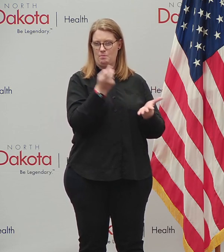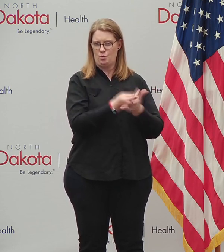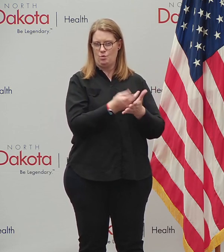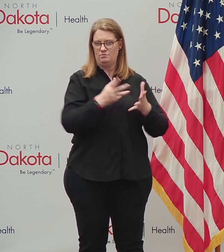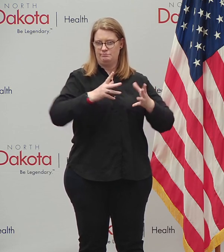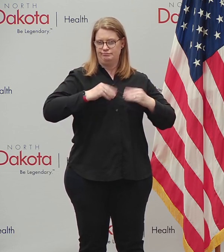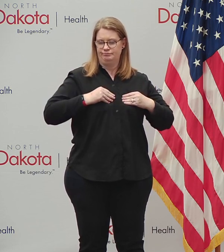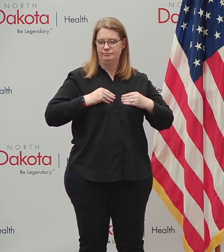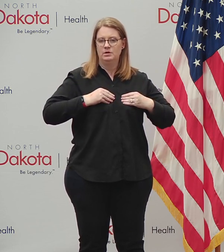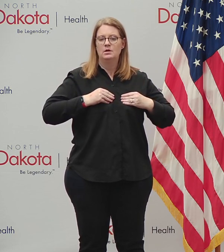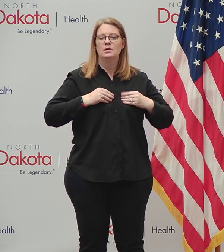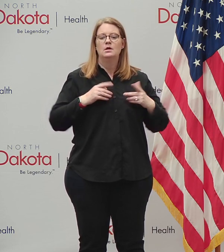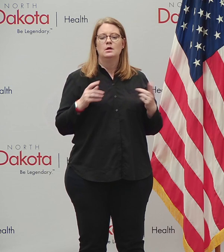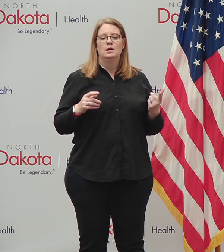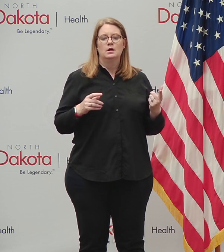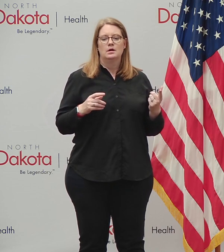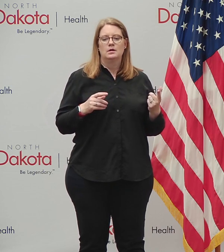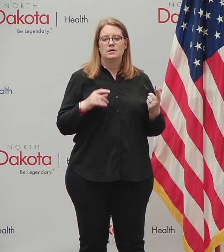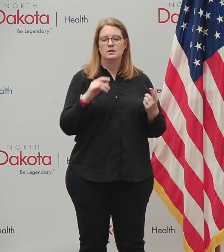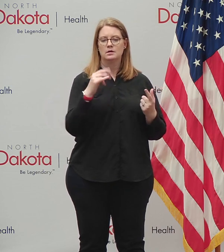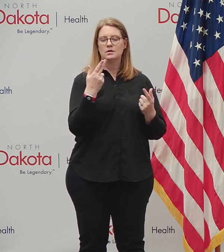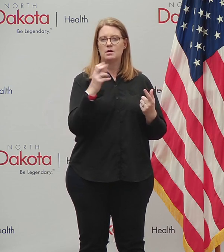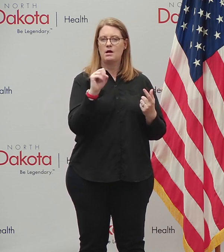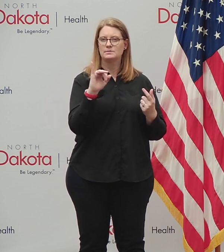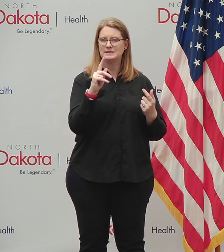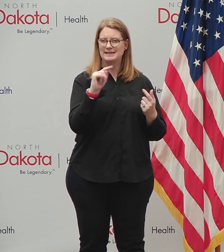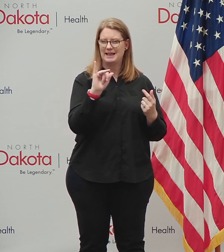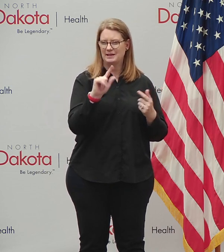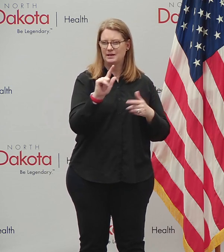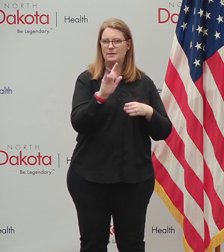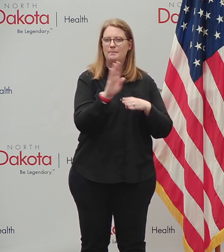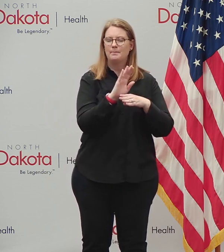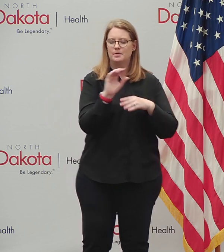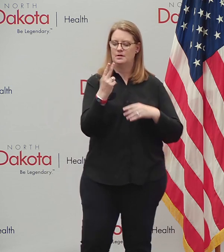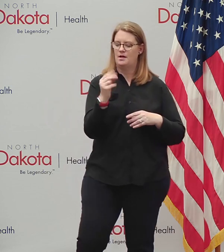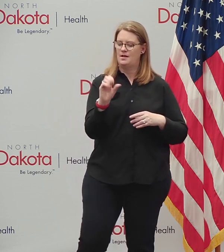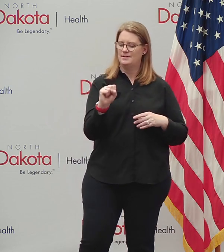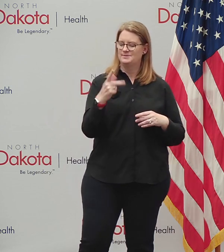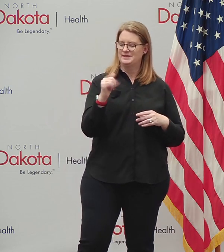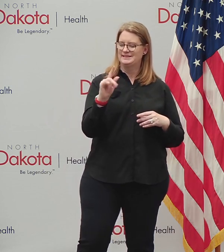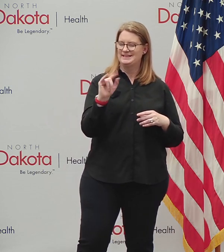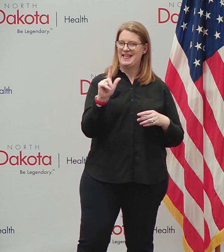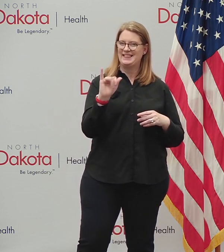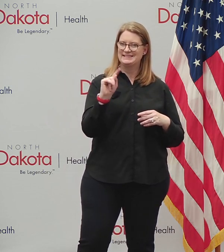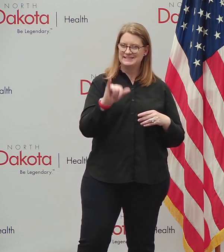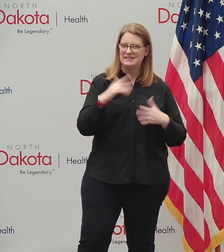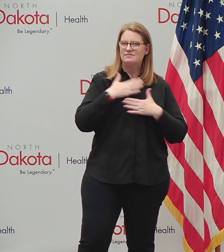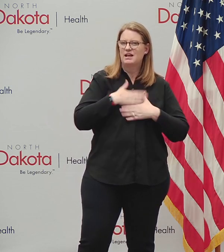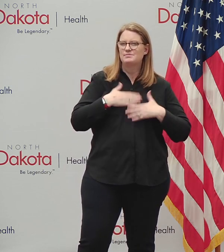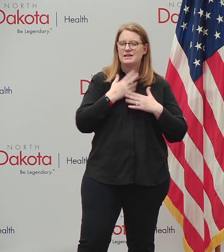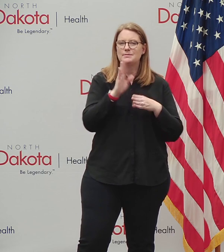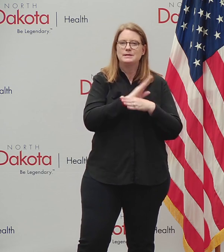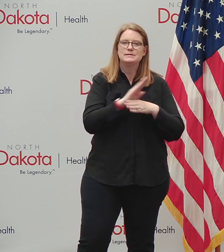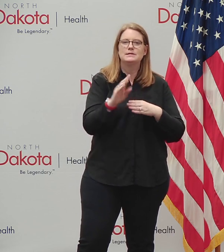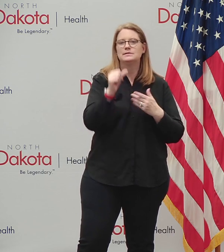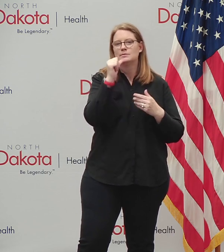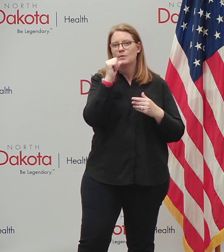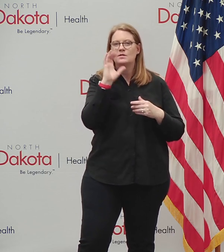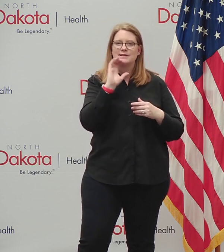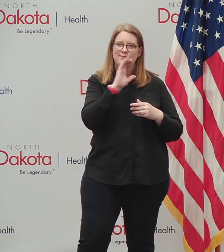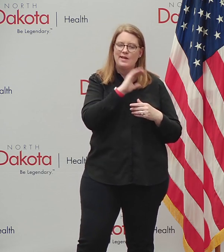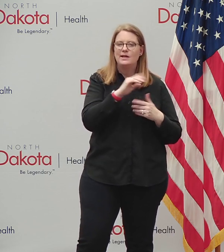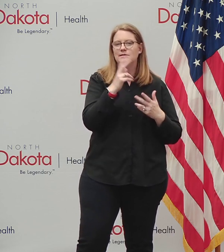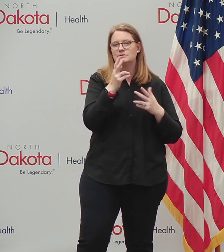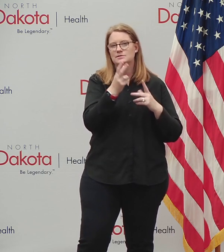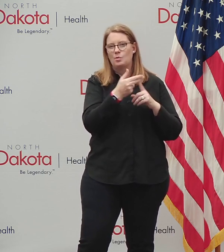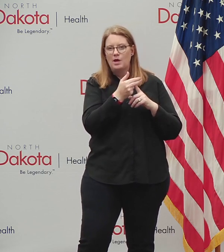hospitality businesses include restaurants, bars, breweries, cafes, and